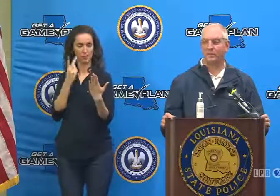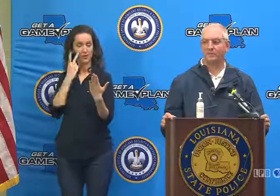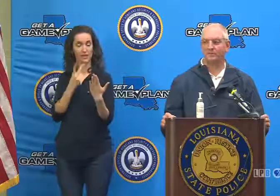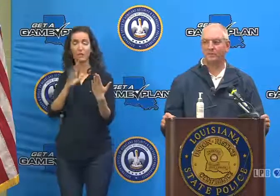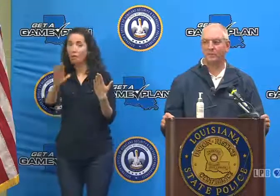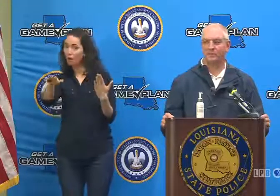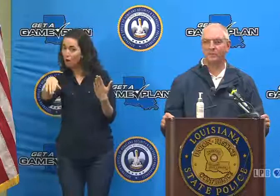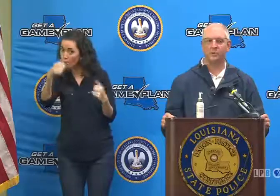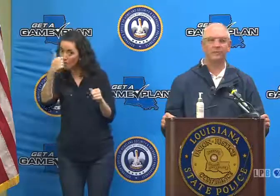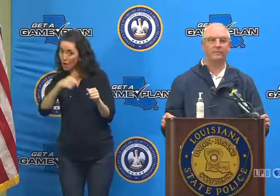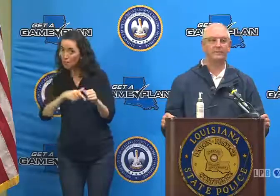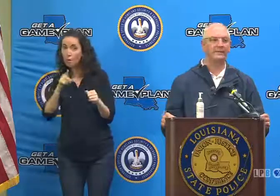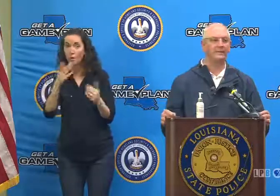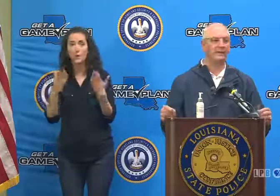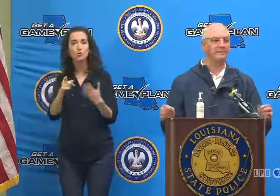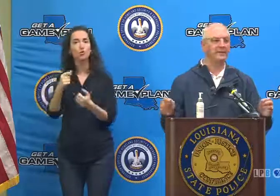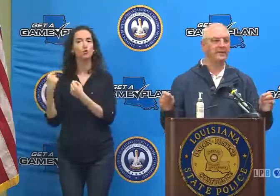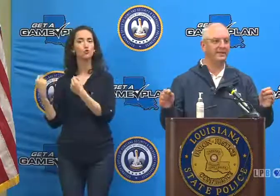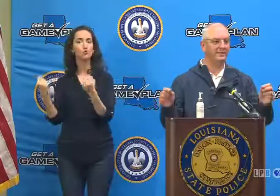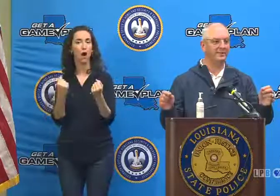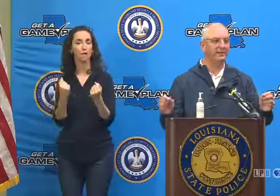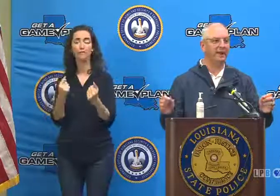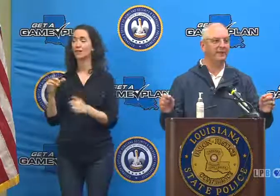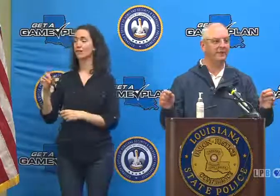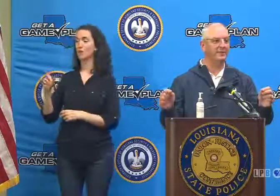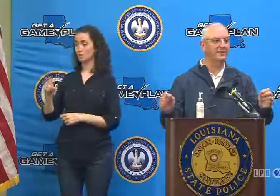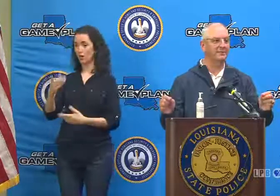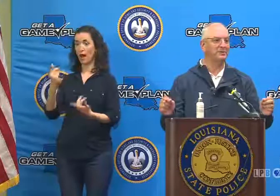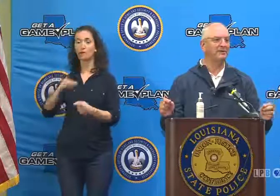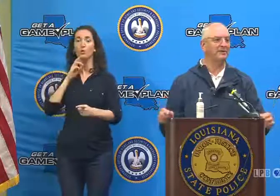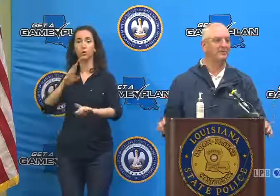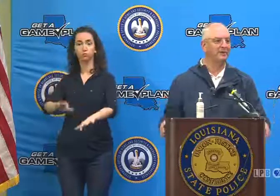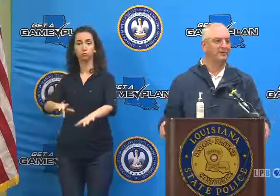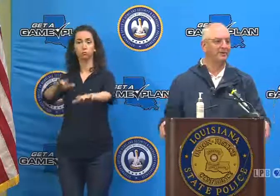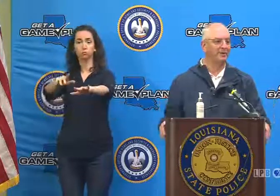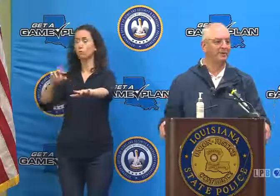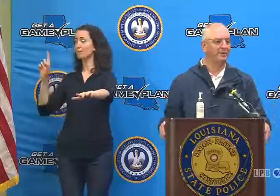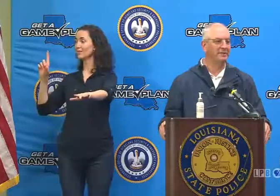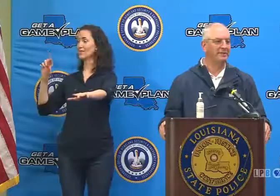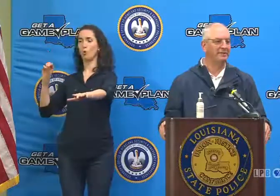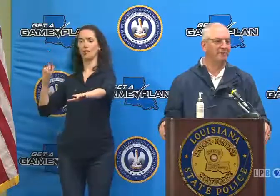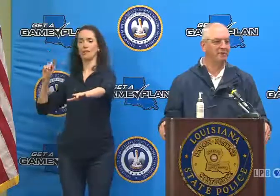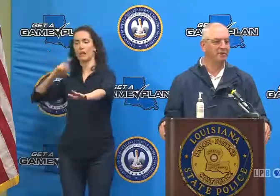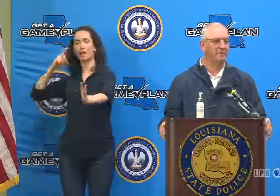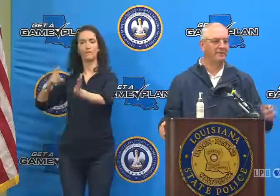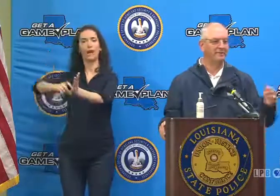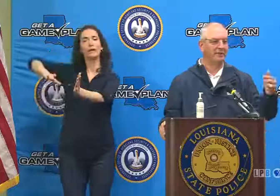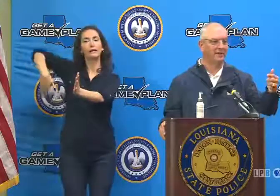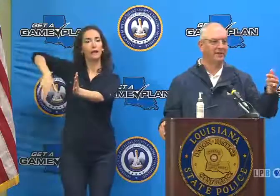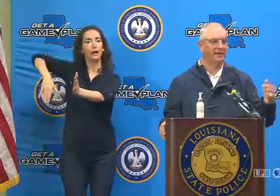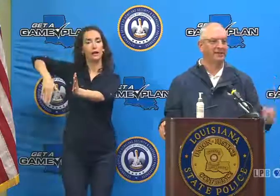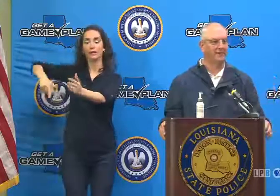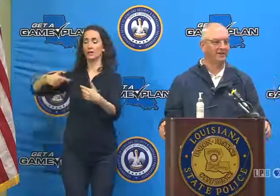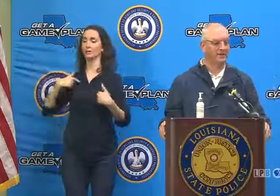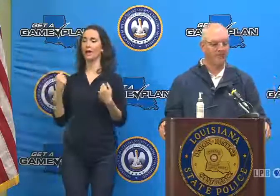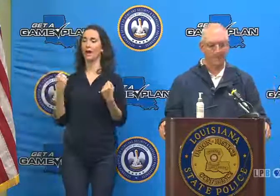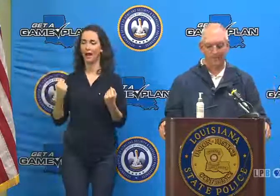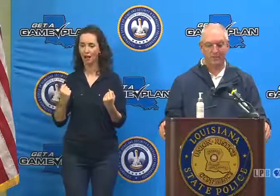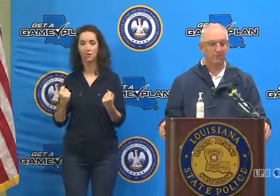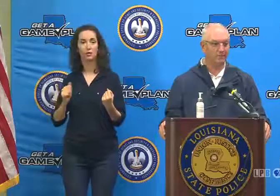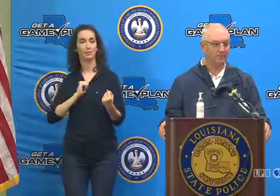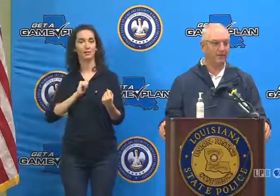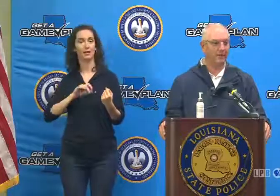possible that as a motorist, you're going to beat DOTD to the spot and you're going to discover the road is impassable. You might discover it after